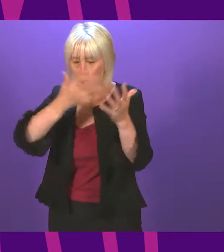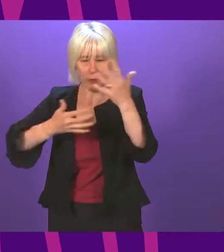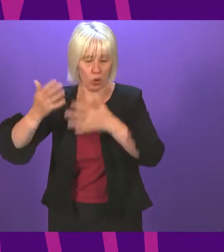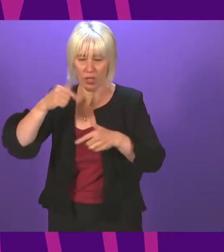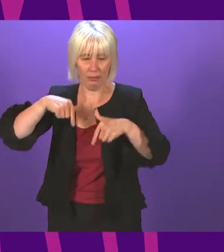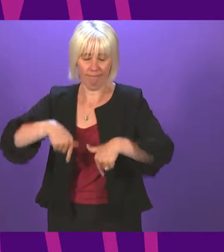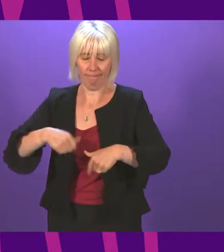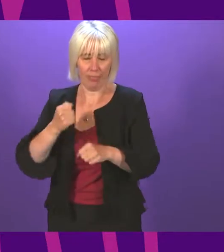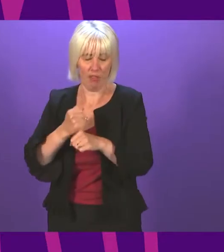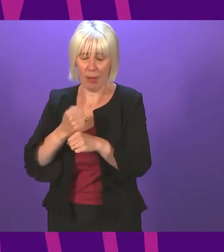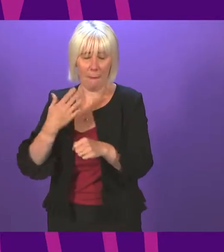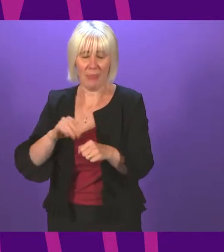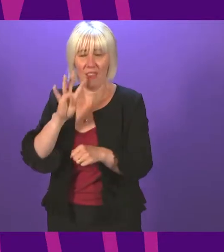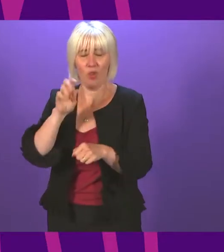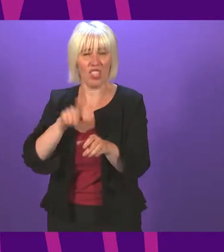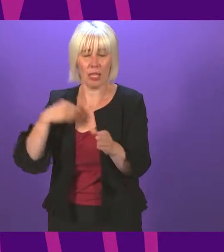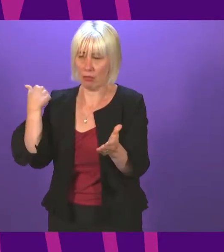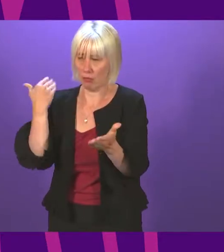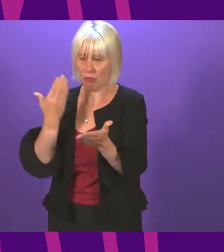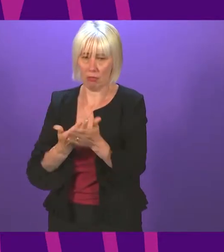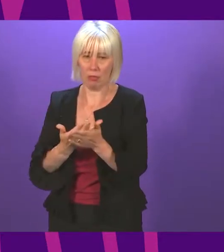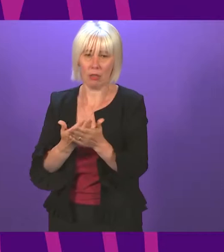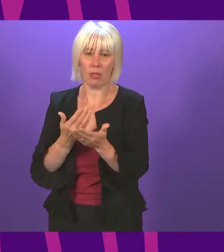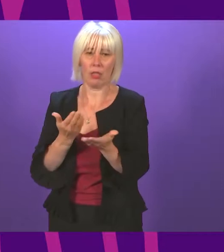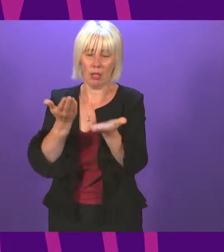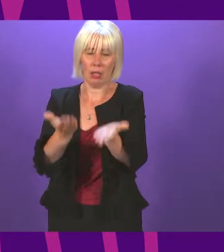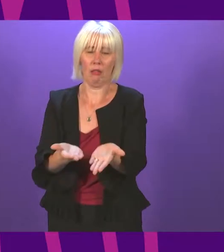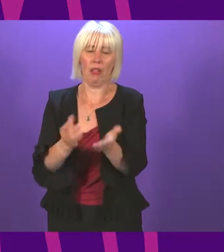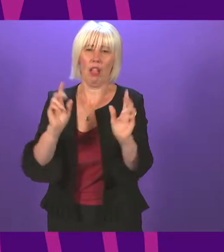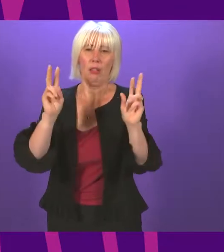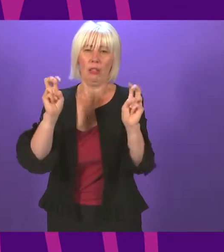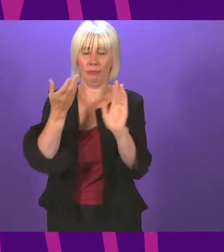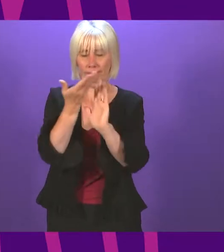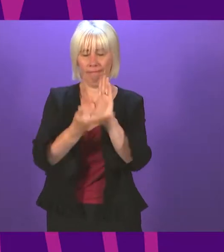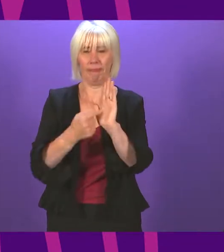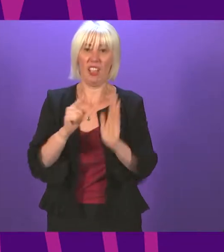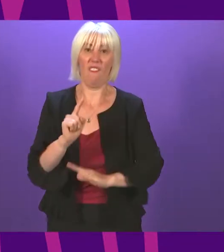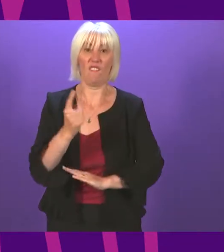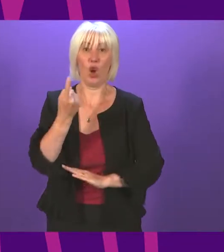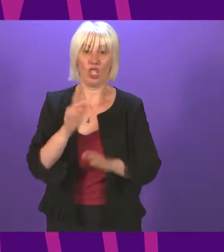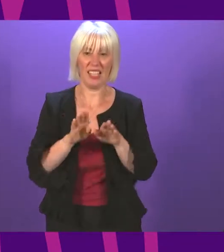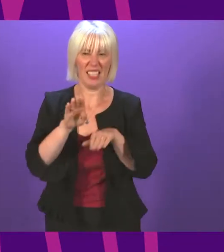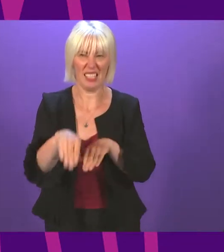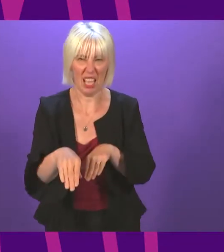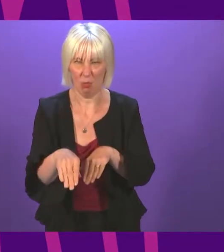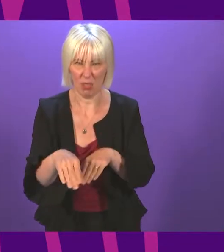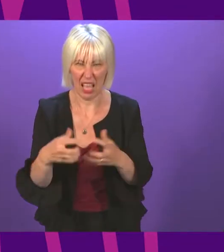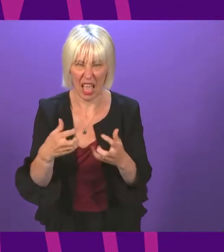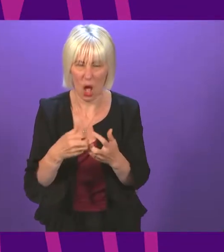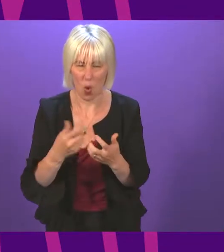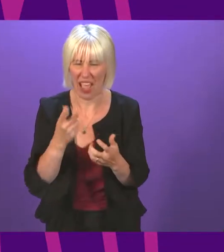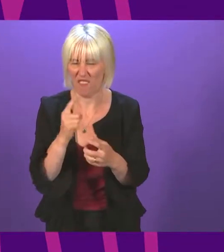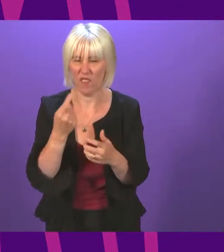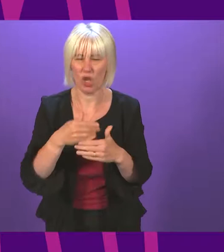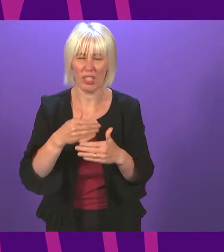been in power for 14 years, having a document entitled First Steps, when clearly these are not the first steps, never mind the first 100